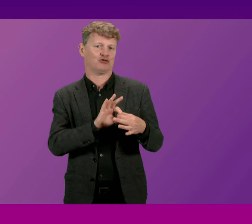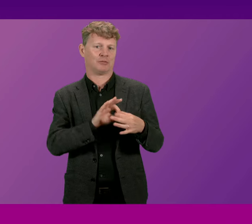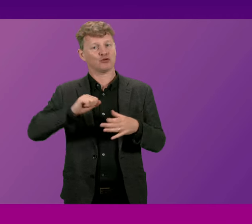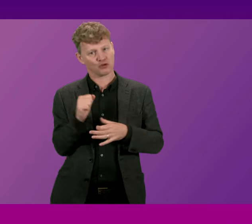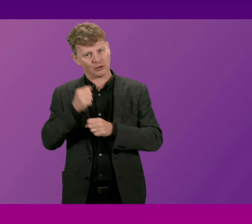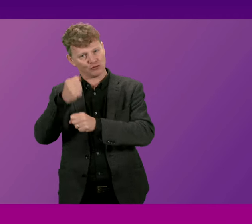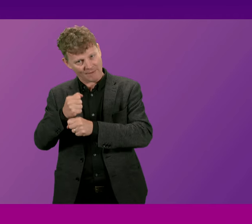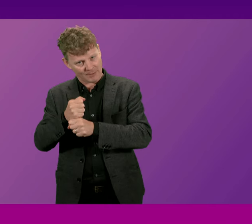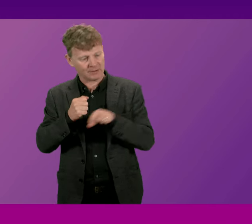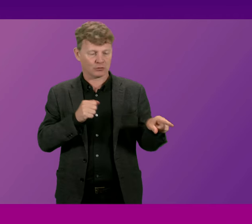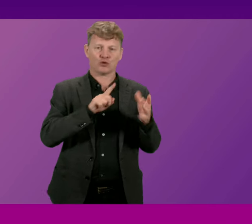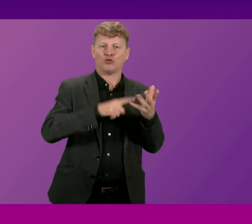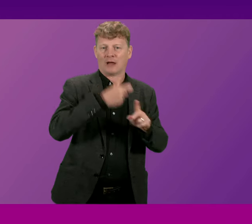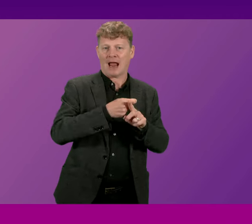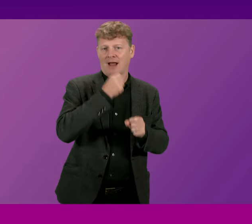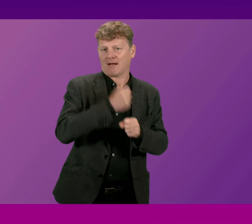and the United Kingdom Government.